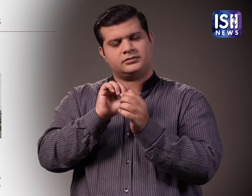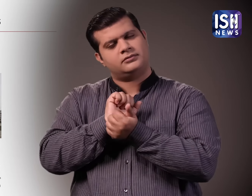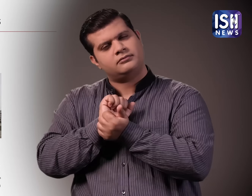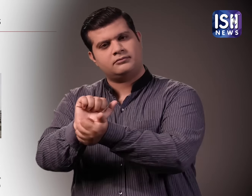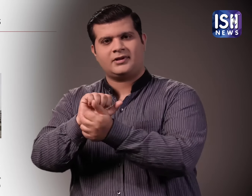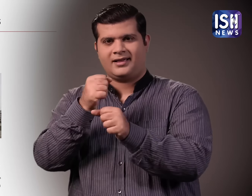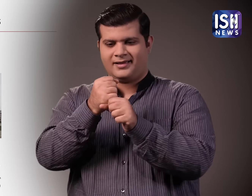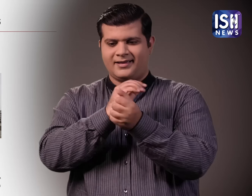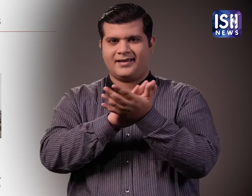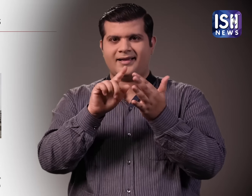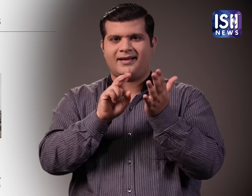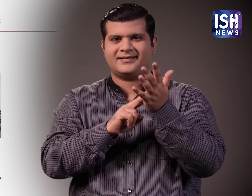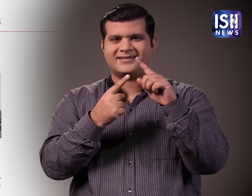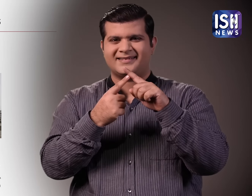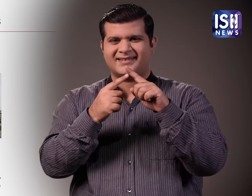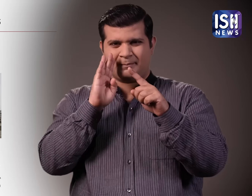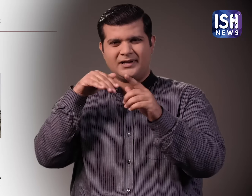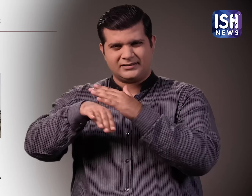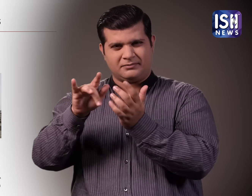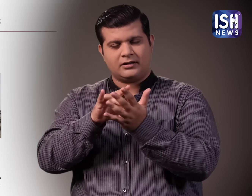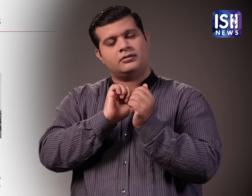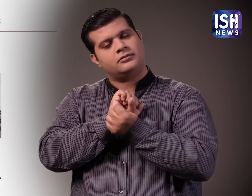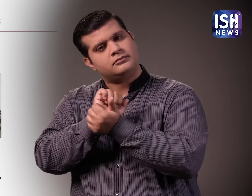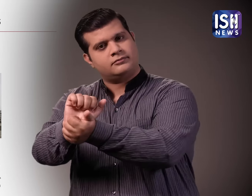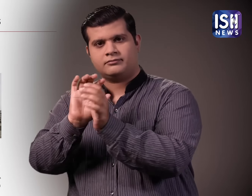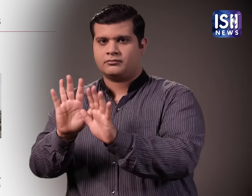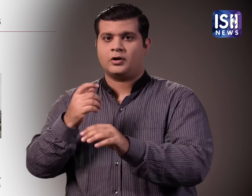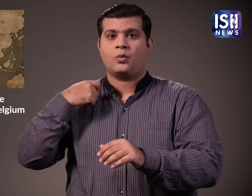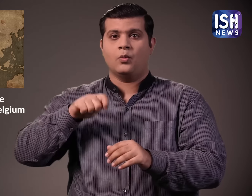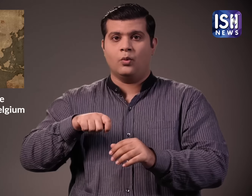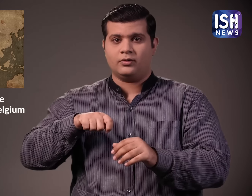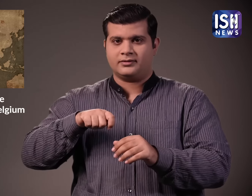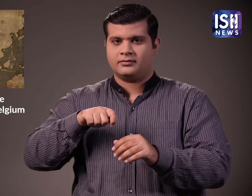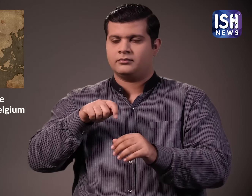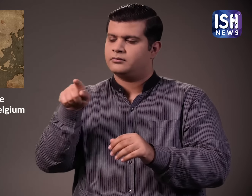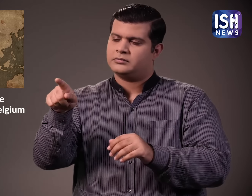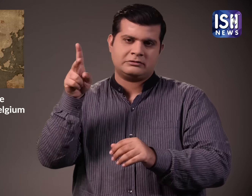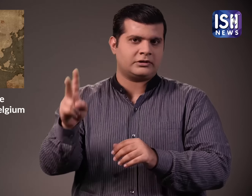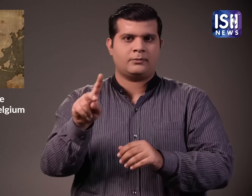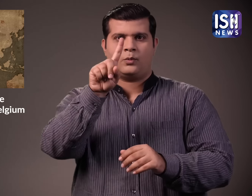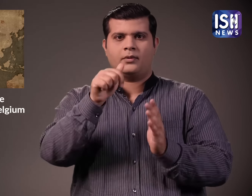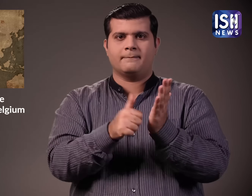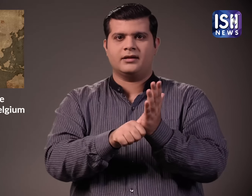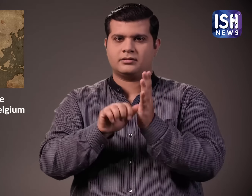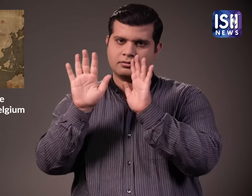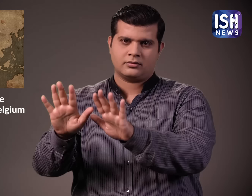Jagpal has been arrested. He was arrested in Belgium's city called Ghent.